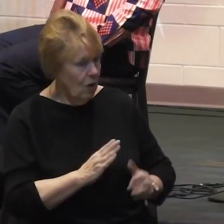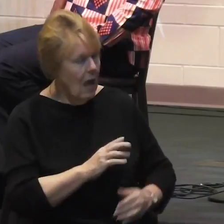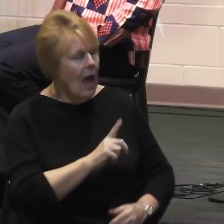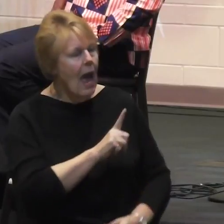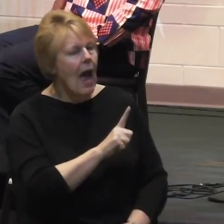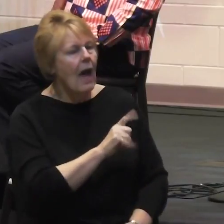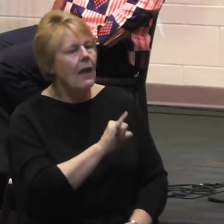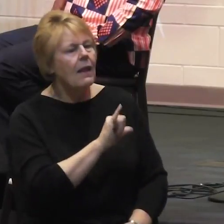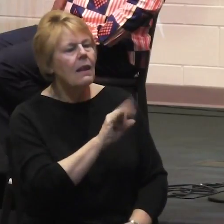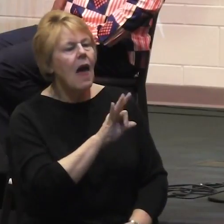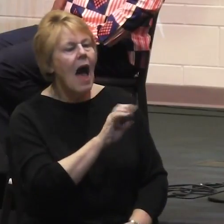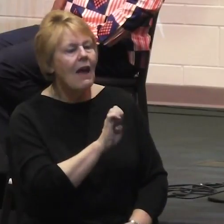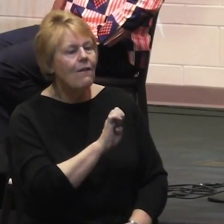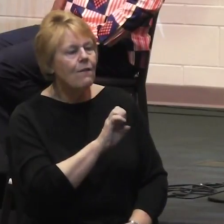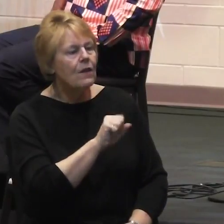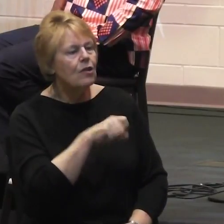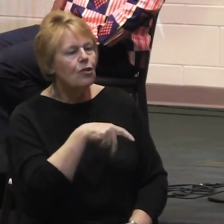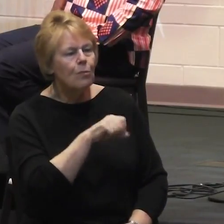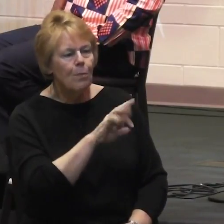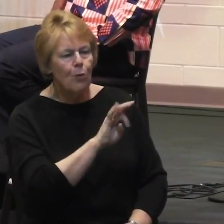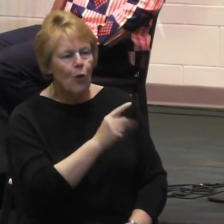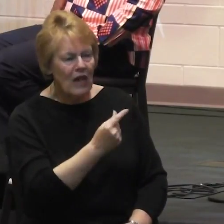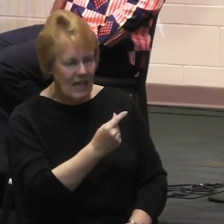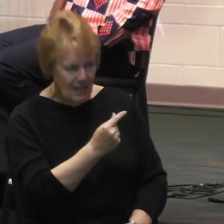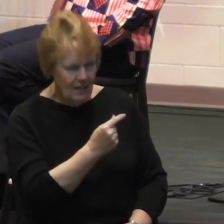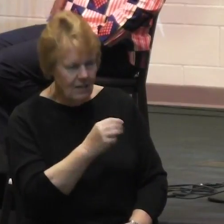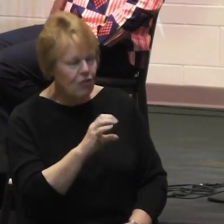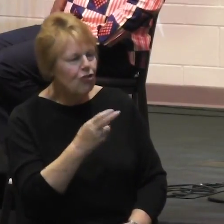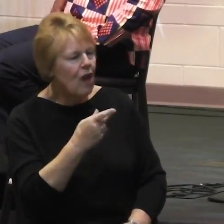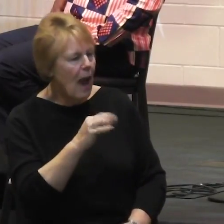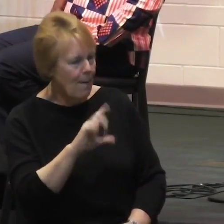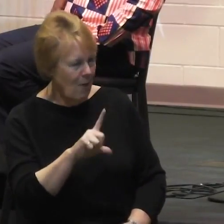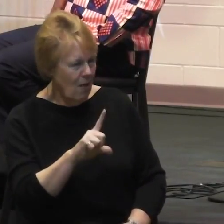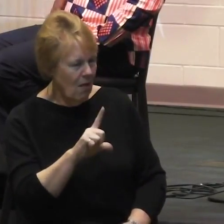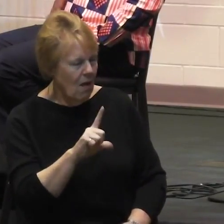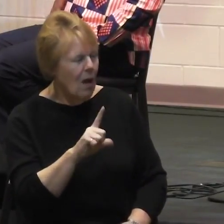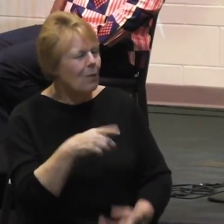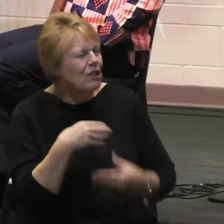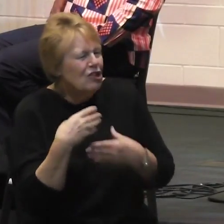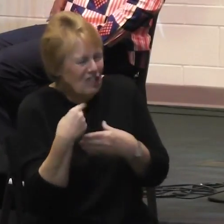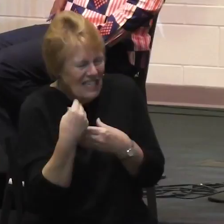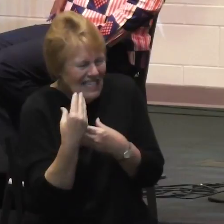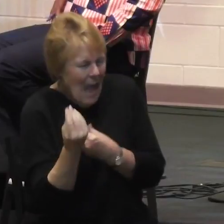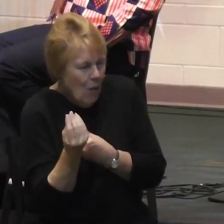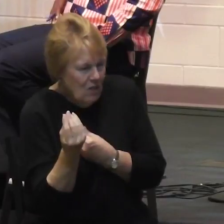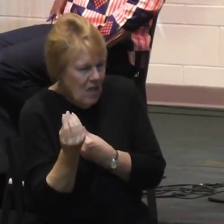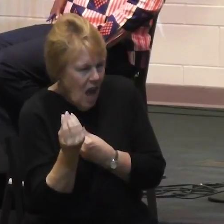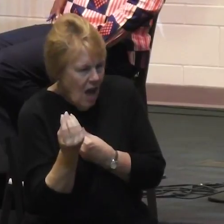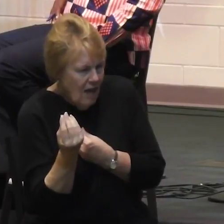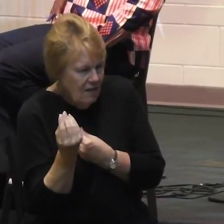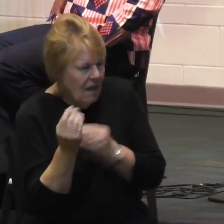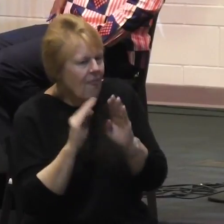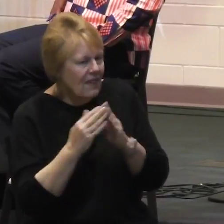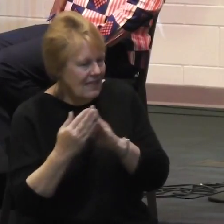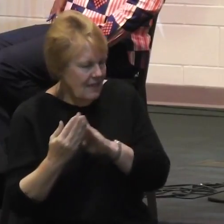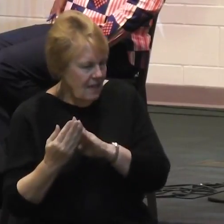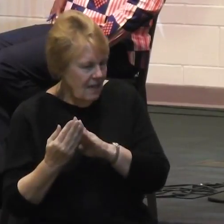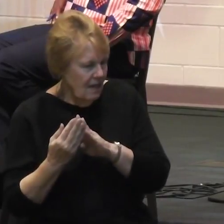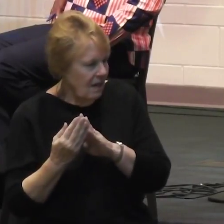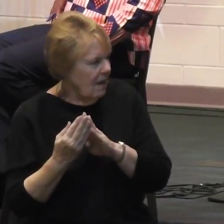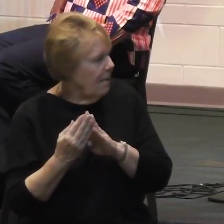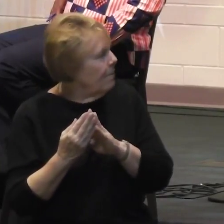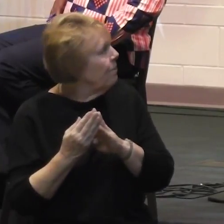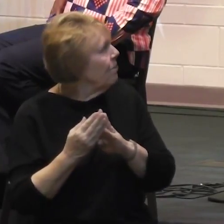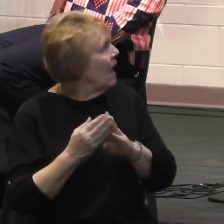Nairobi, in a very bustling part of that growing city in Kenya. And if we go to the